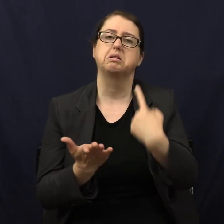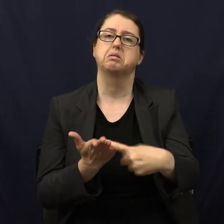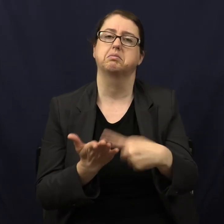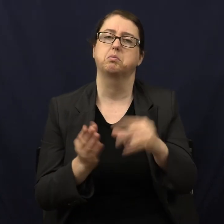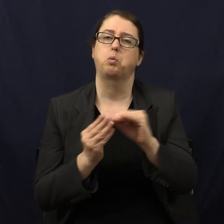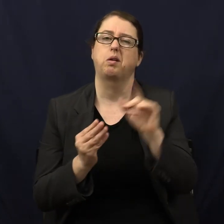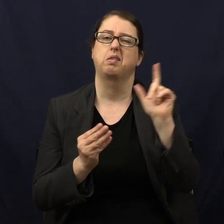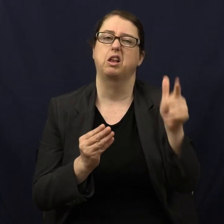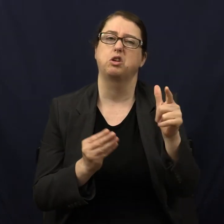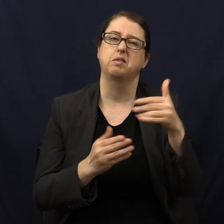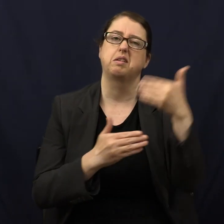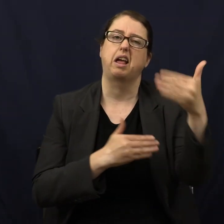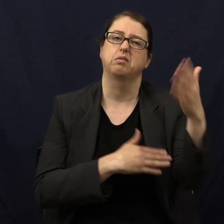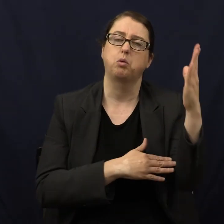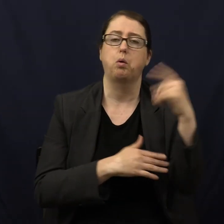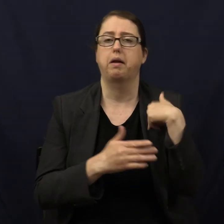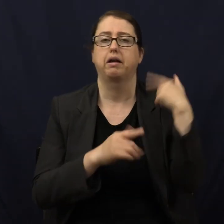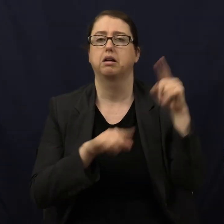at coconuts, where do they grow?